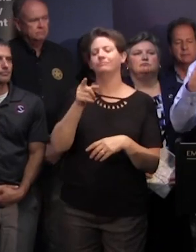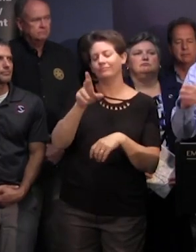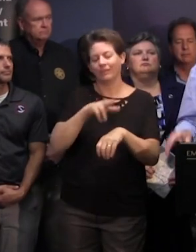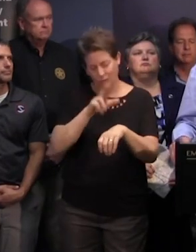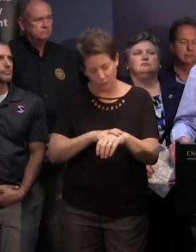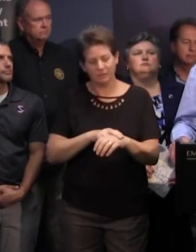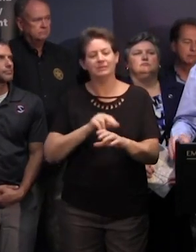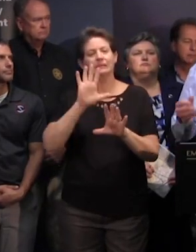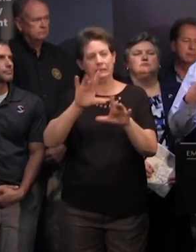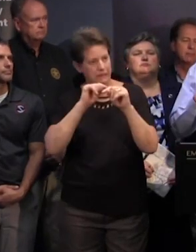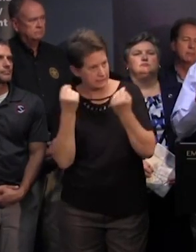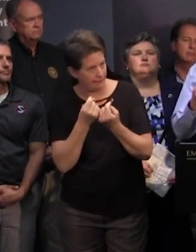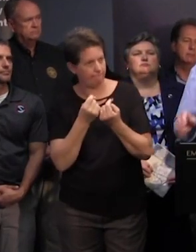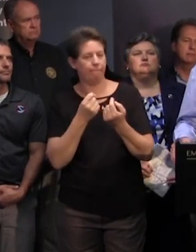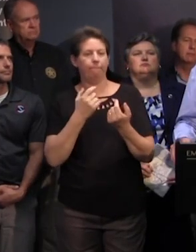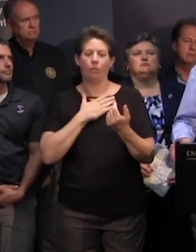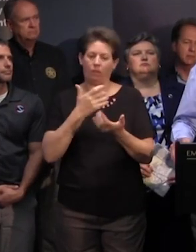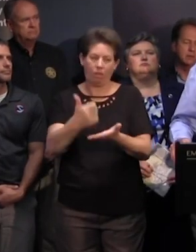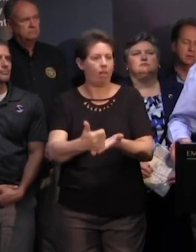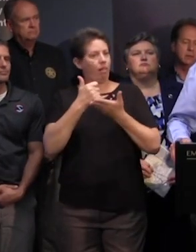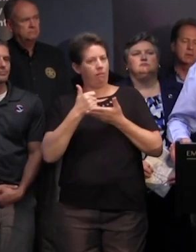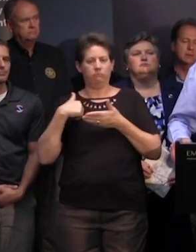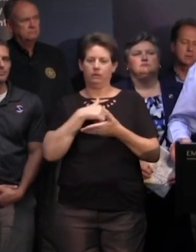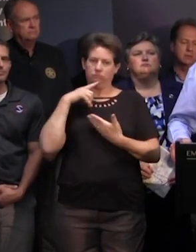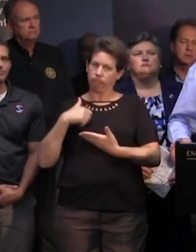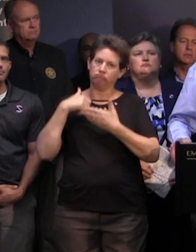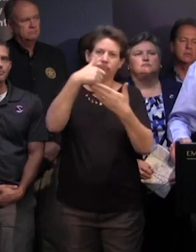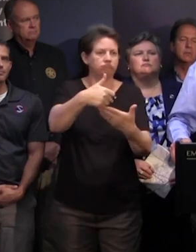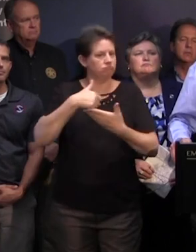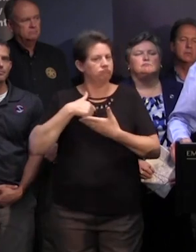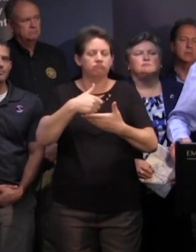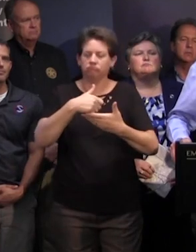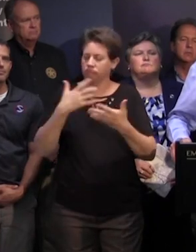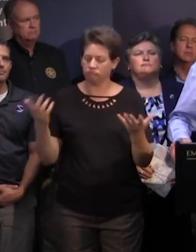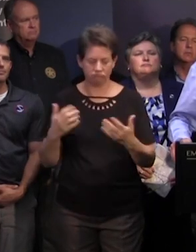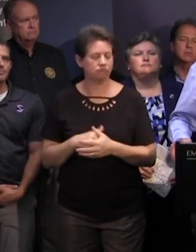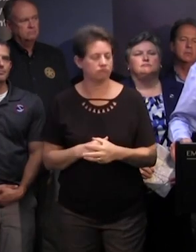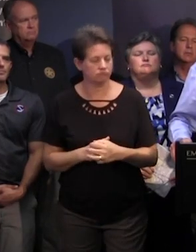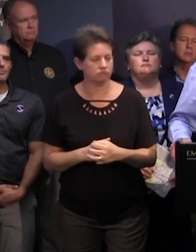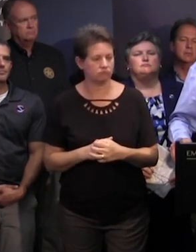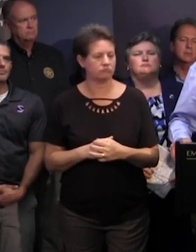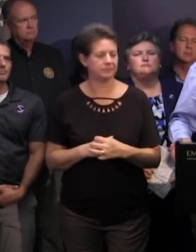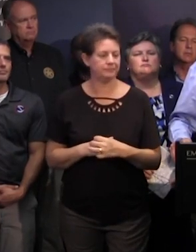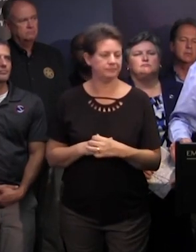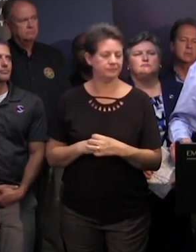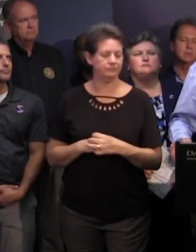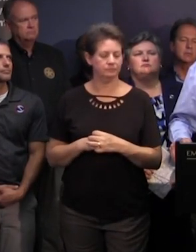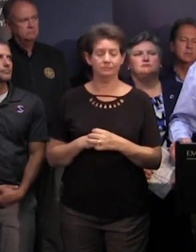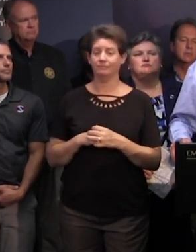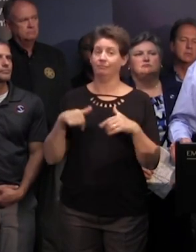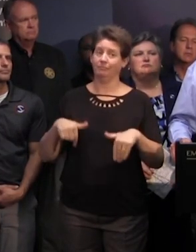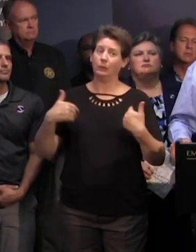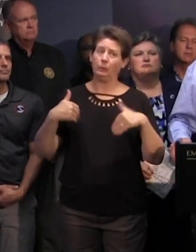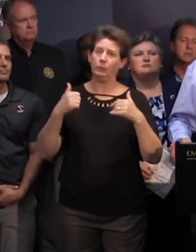course and his his team are willing to help and ready to help us we're ready to help them to what extent we can this is a